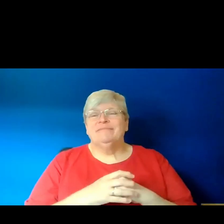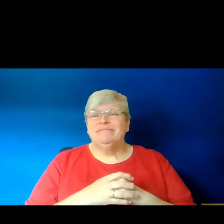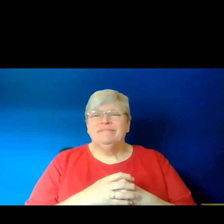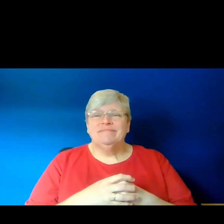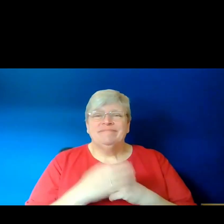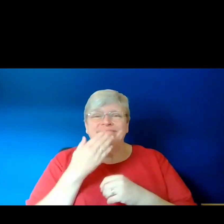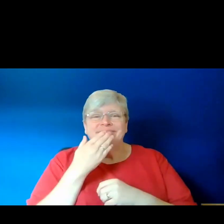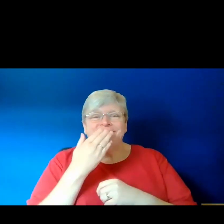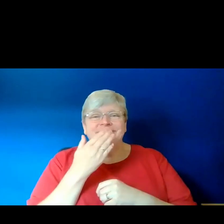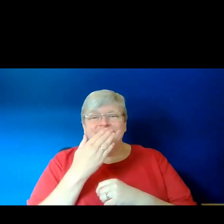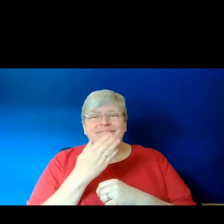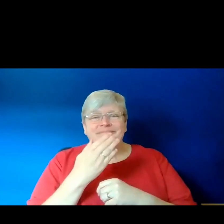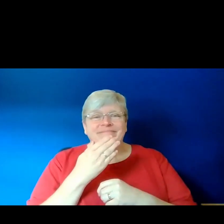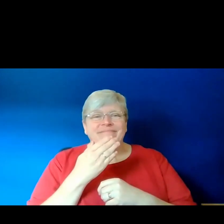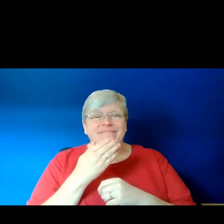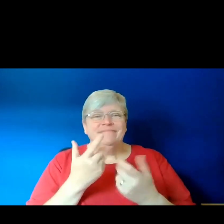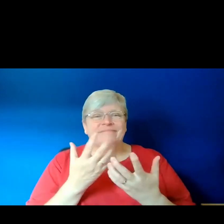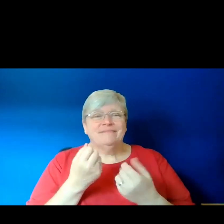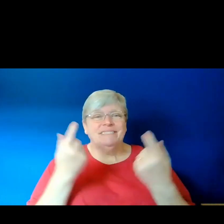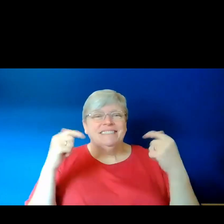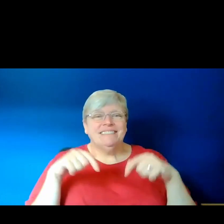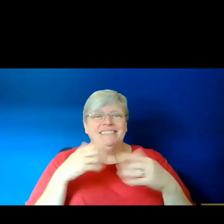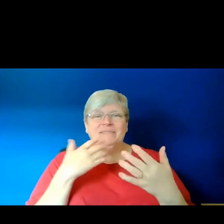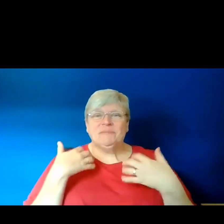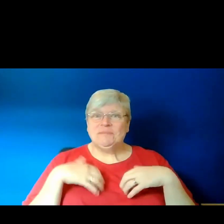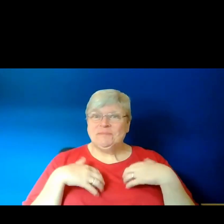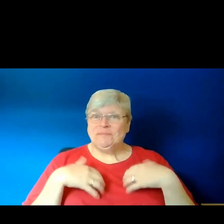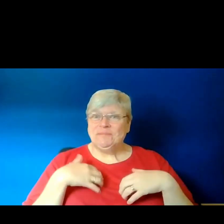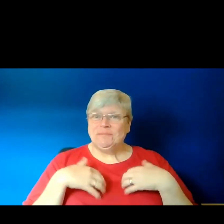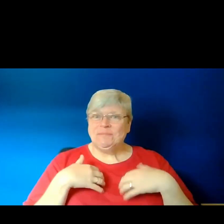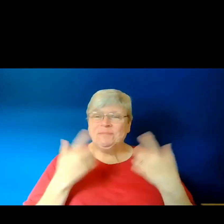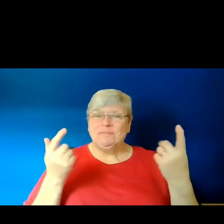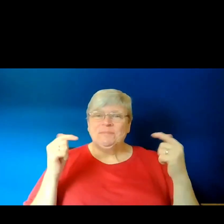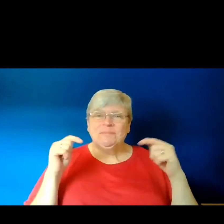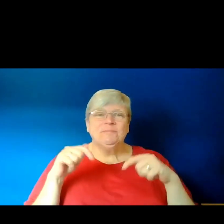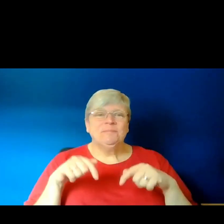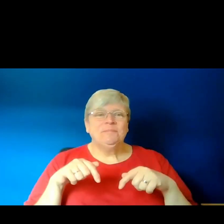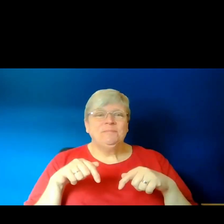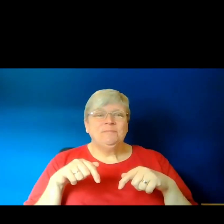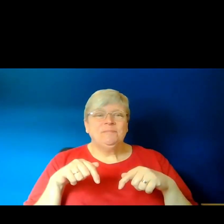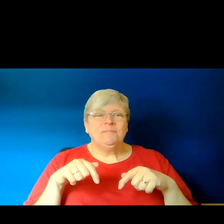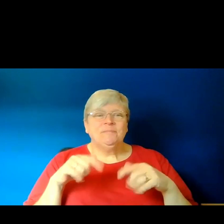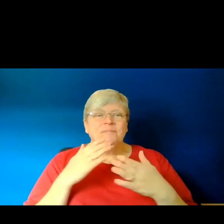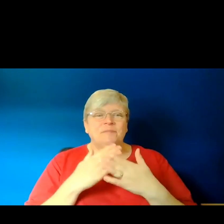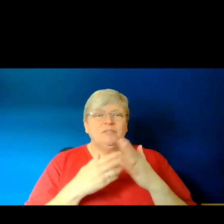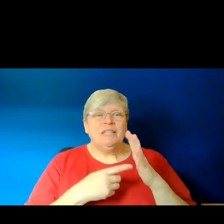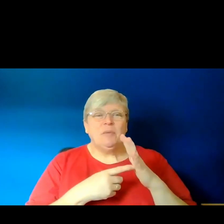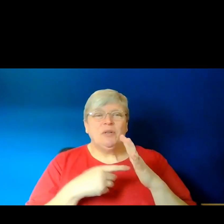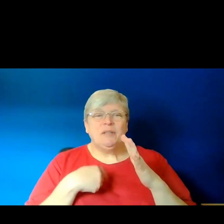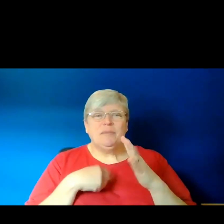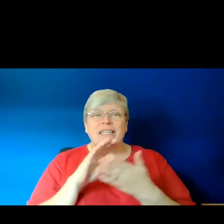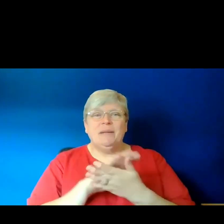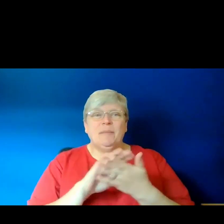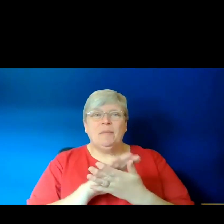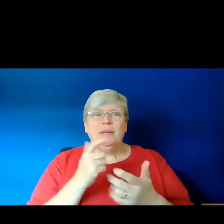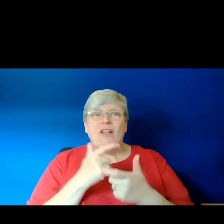Thank you so much for having me here. I'm really excited and this is something that's really important to me so it means a lot to me to be